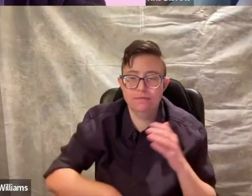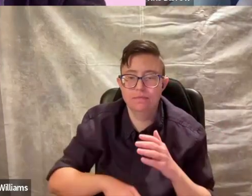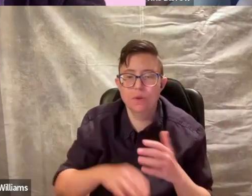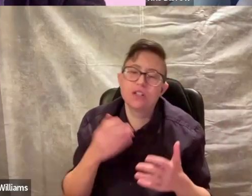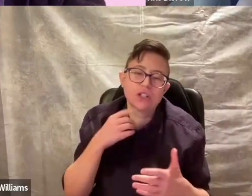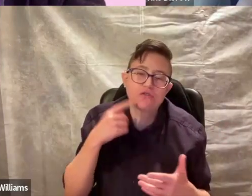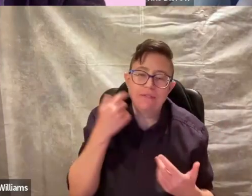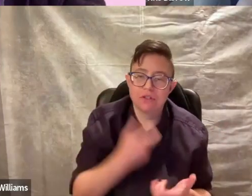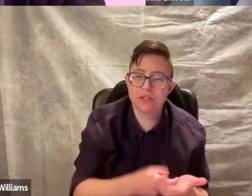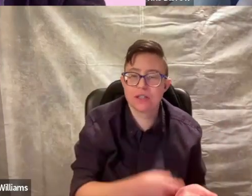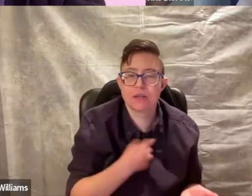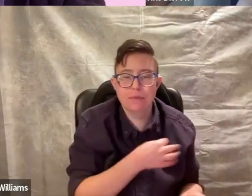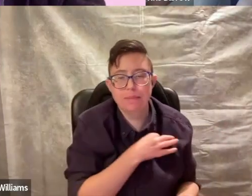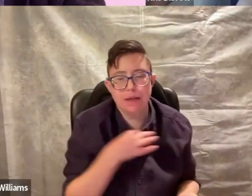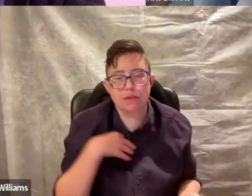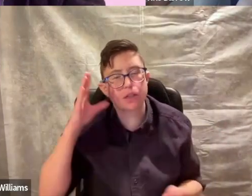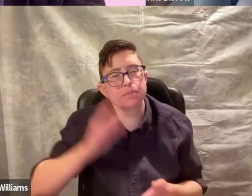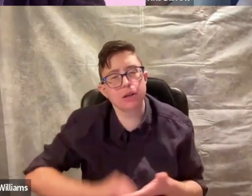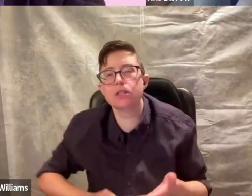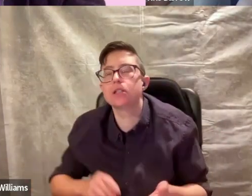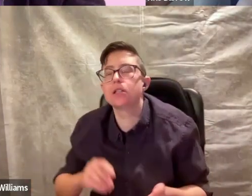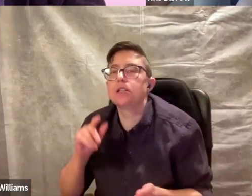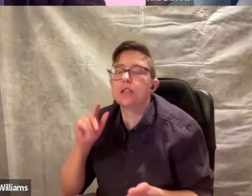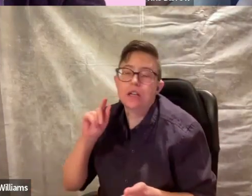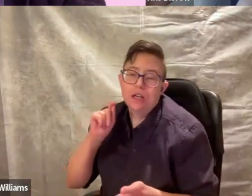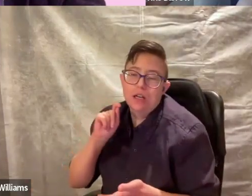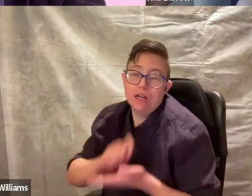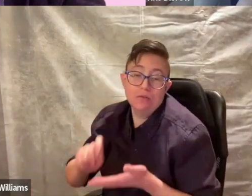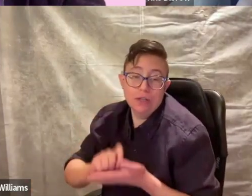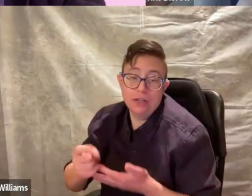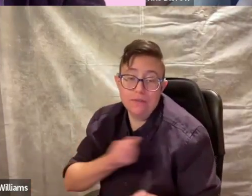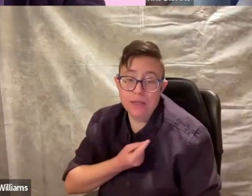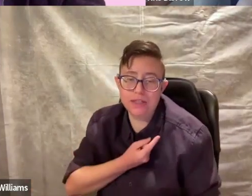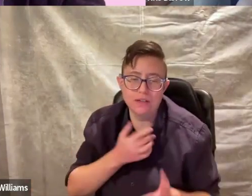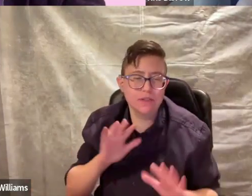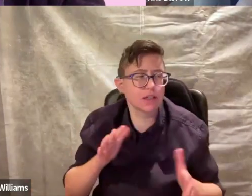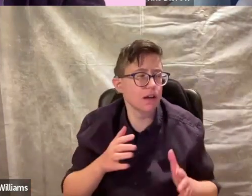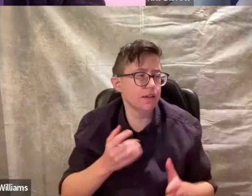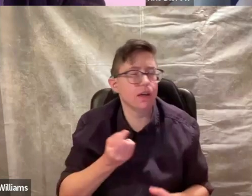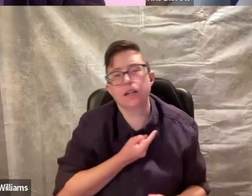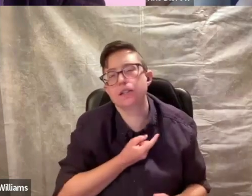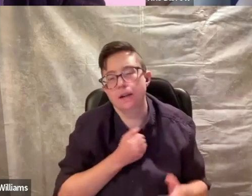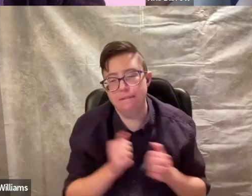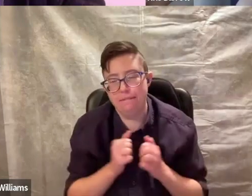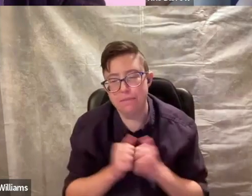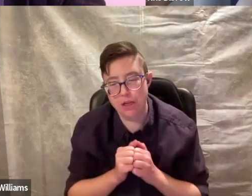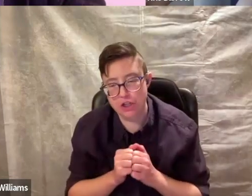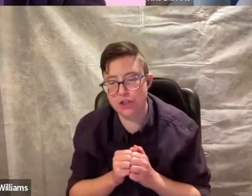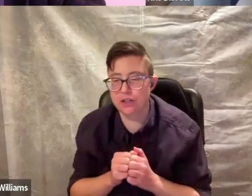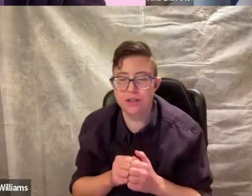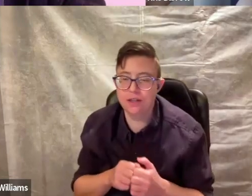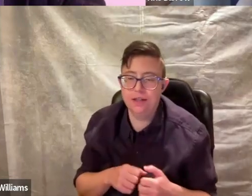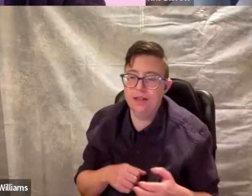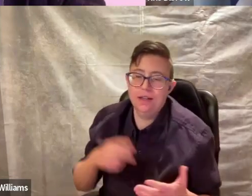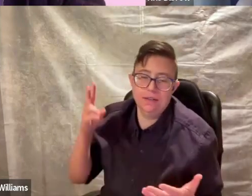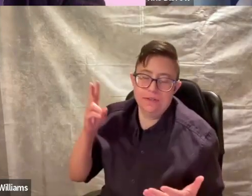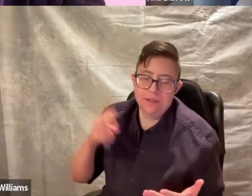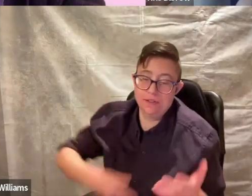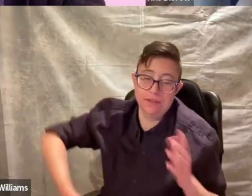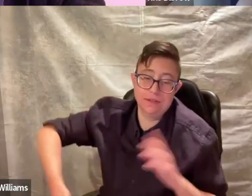well, it just references some of my medical experiences. And I wrote it for myself as a kind of like self-affirmation.